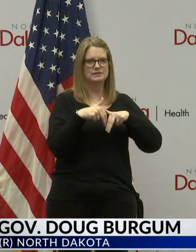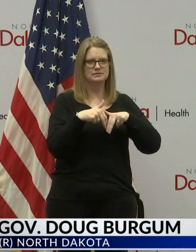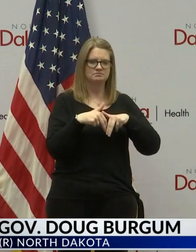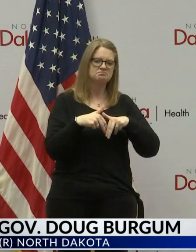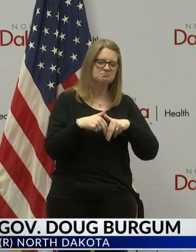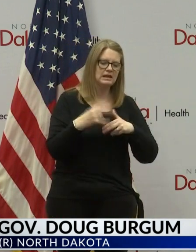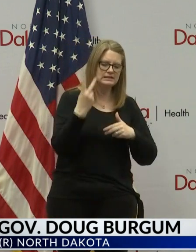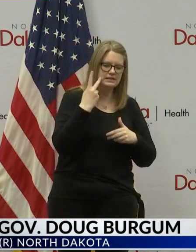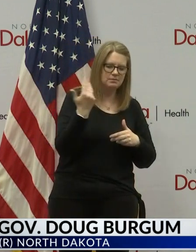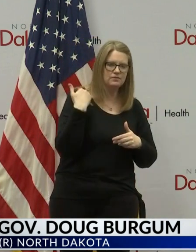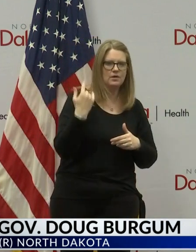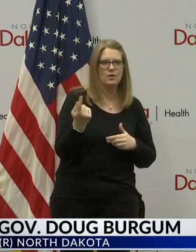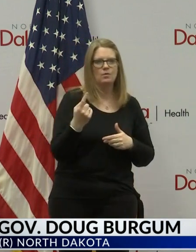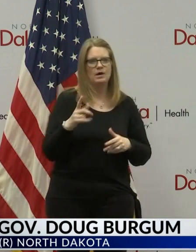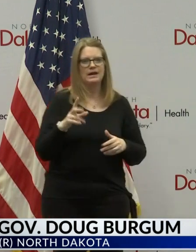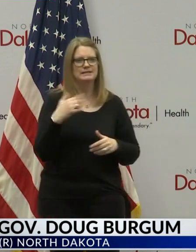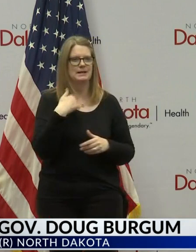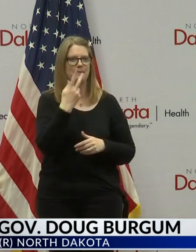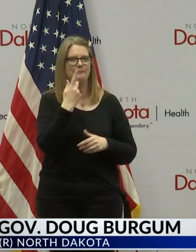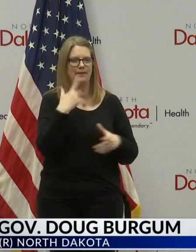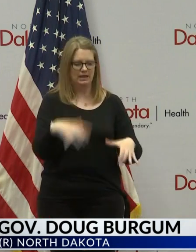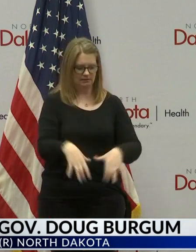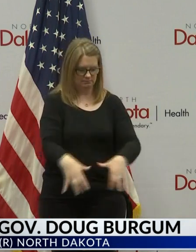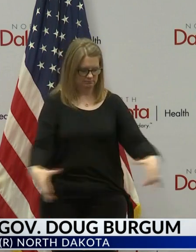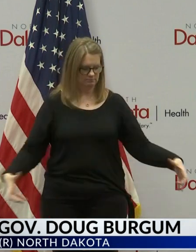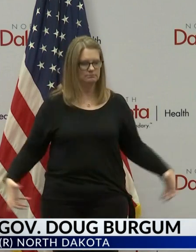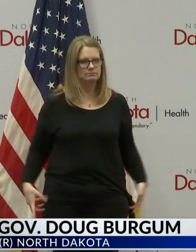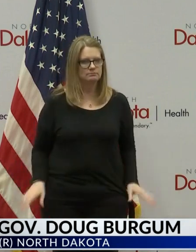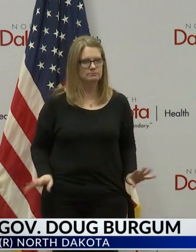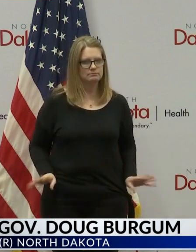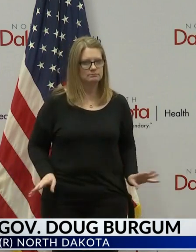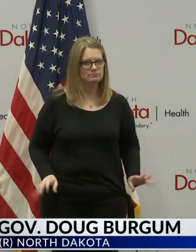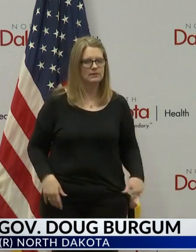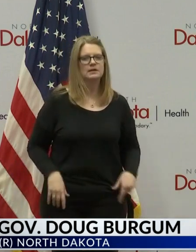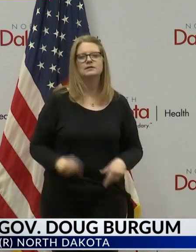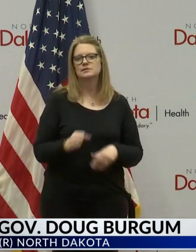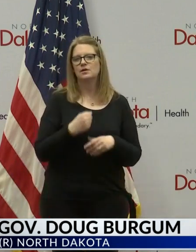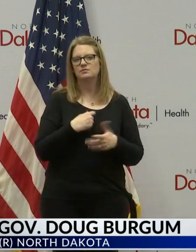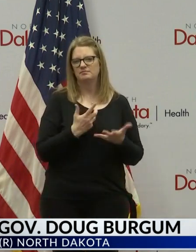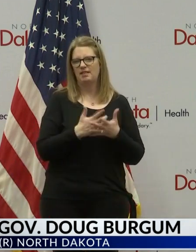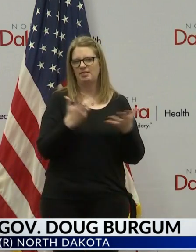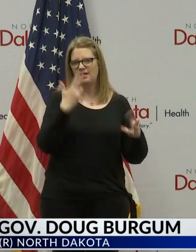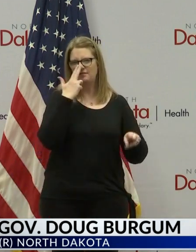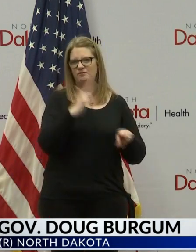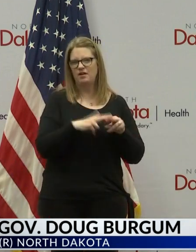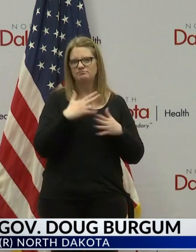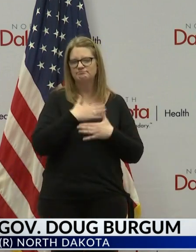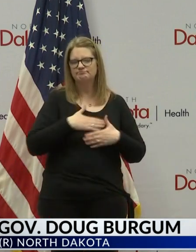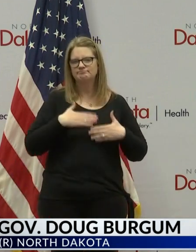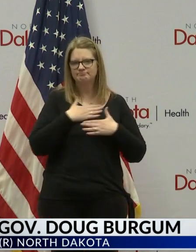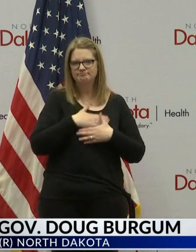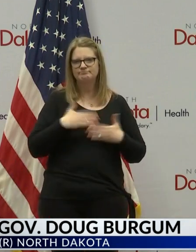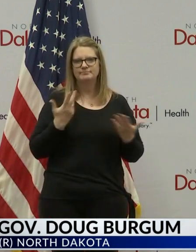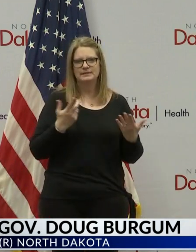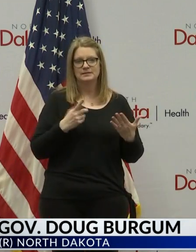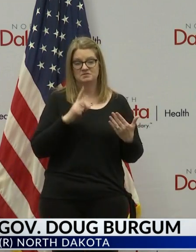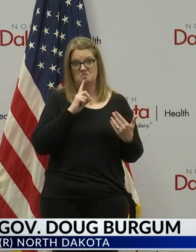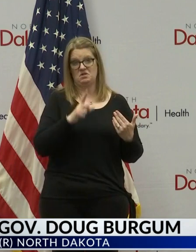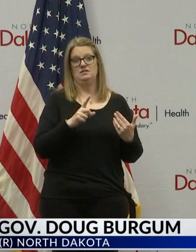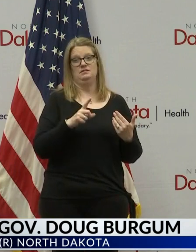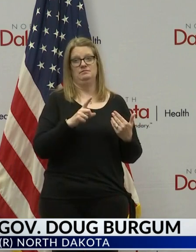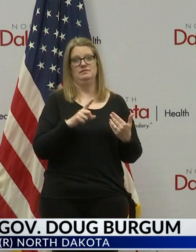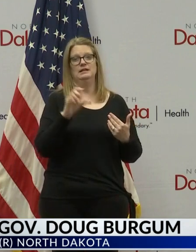seen before. One of them was wearing a pink tutu. So anyway, people are having a lot of fun out there doing some pretty aggressive